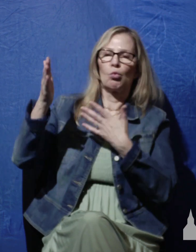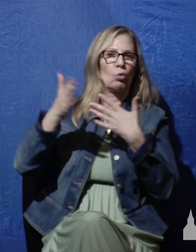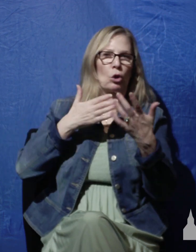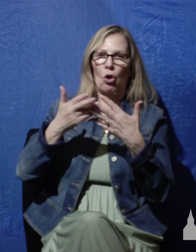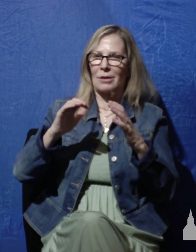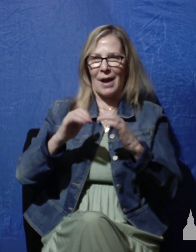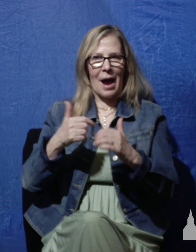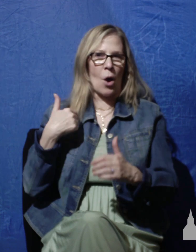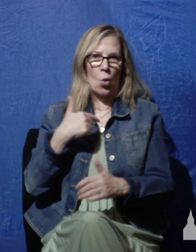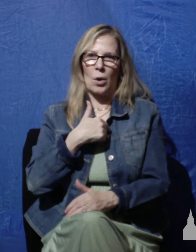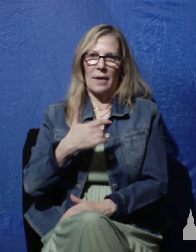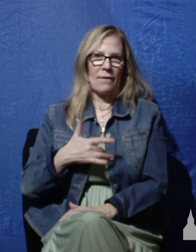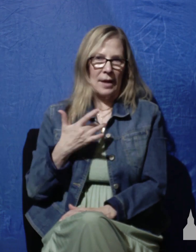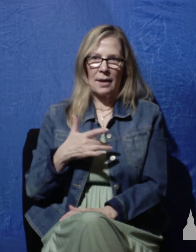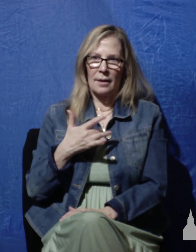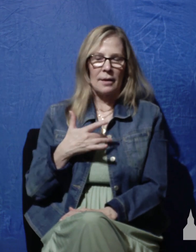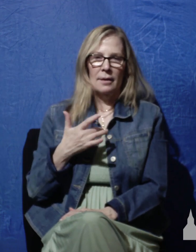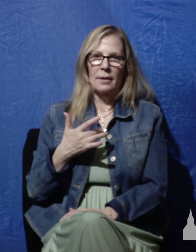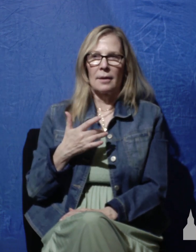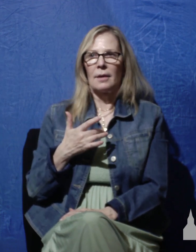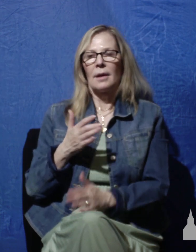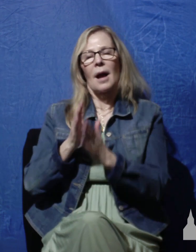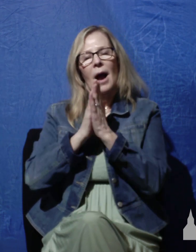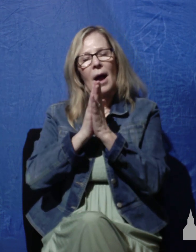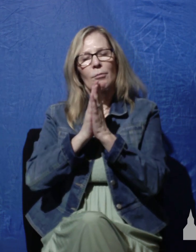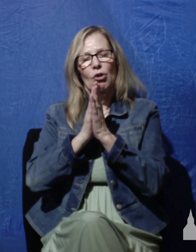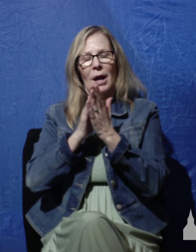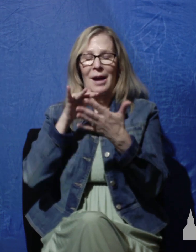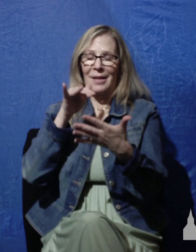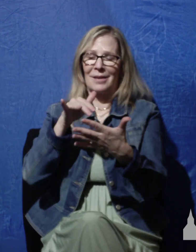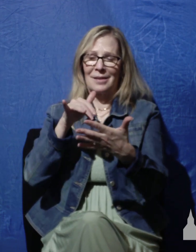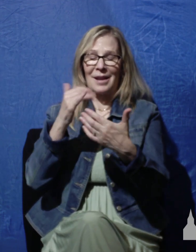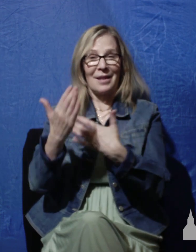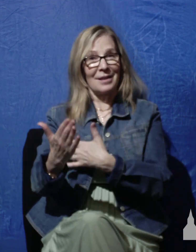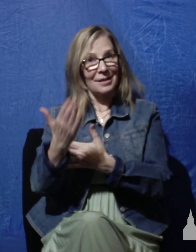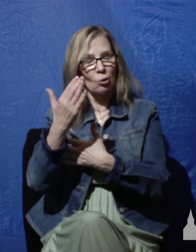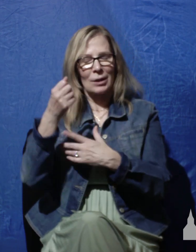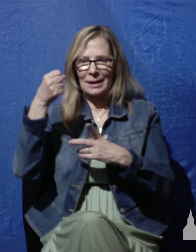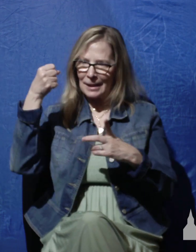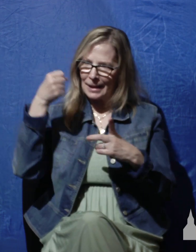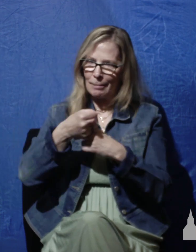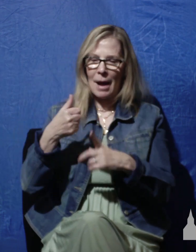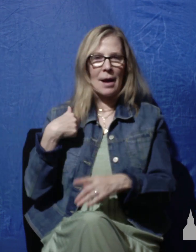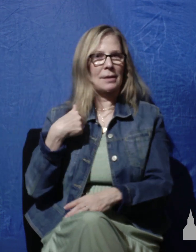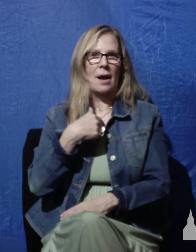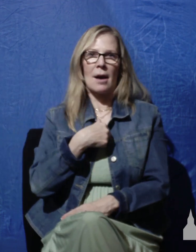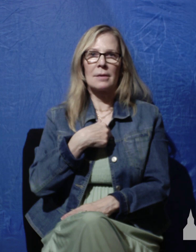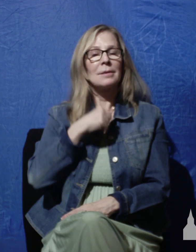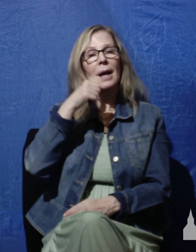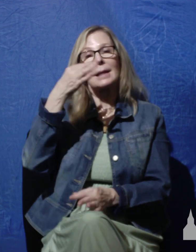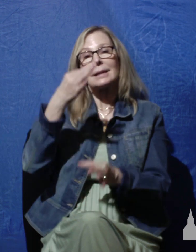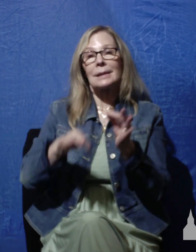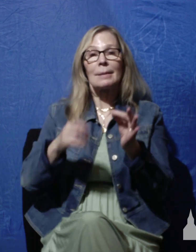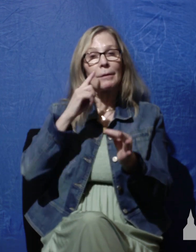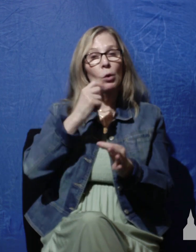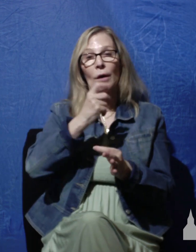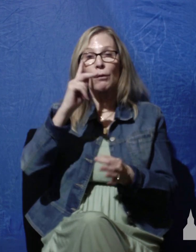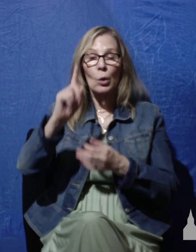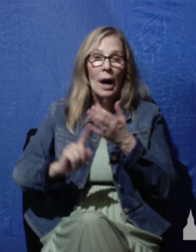how we feel may the study this morning impact us not simply for a few hours or a day but